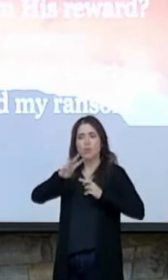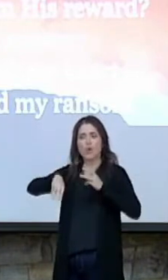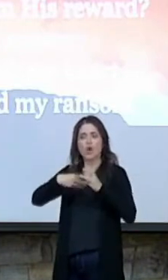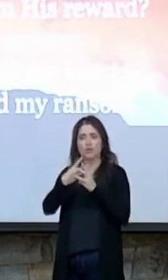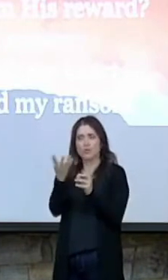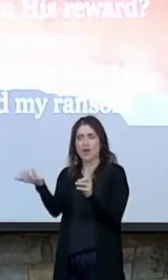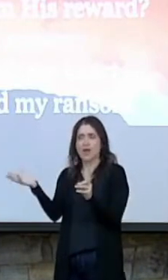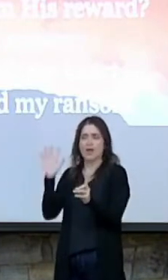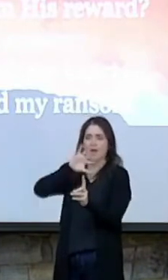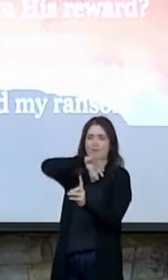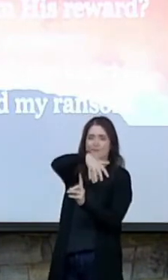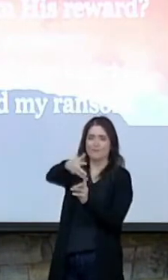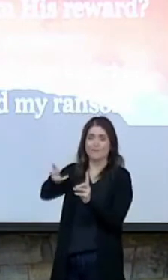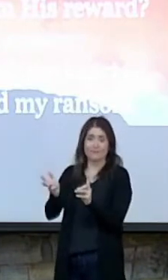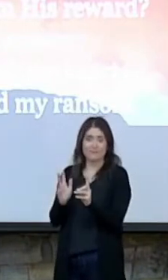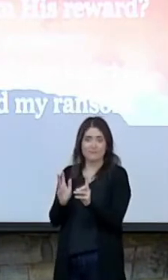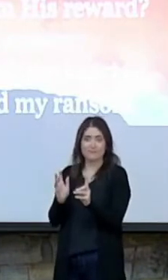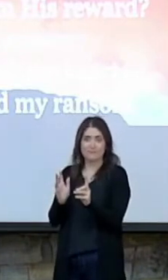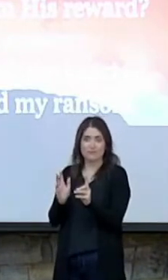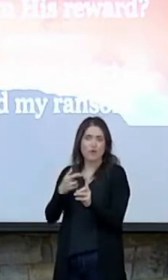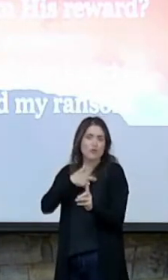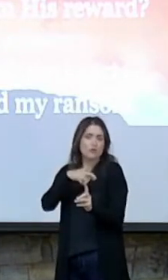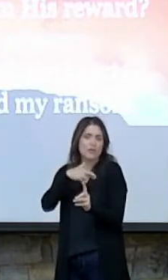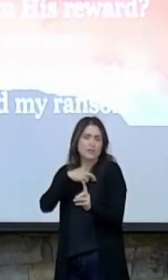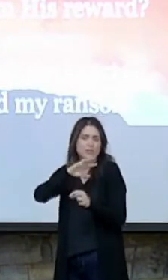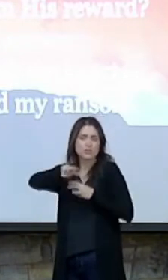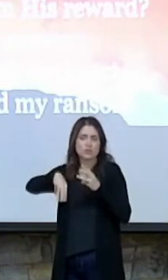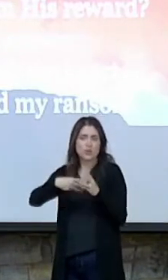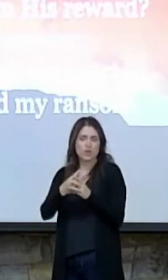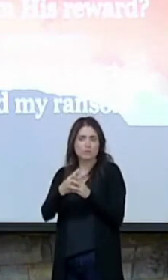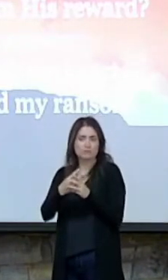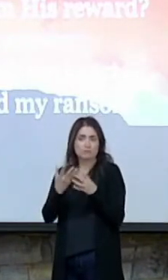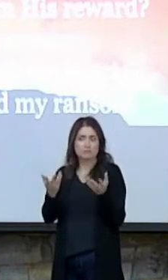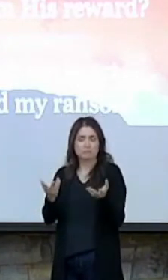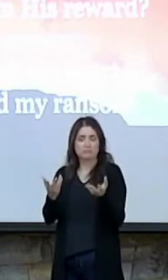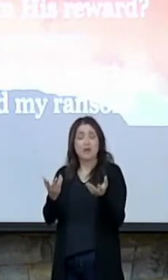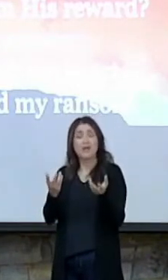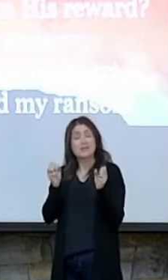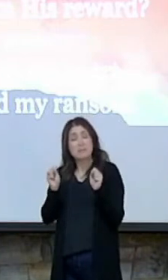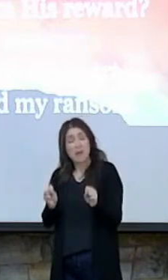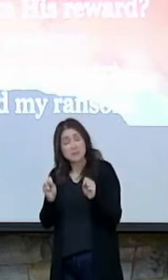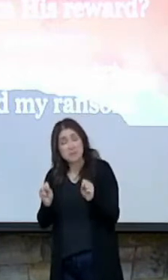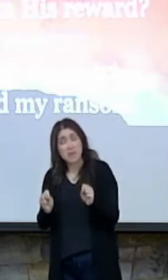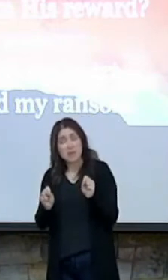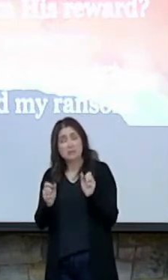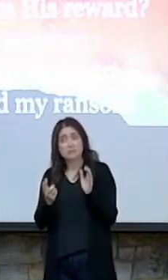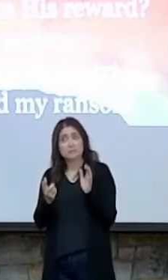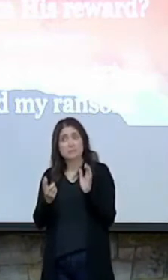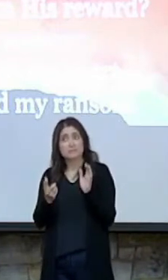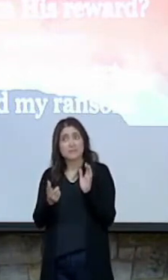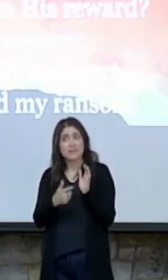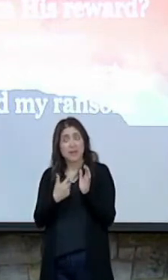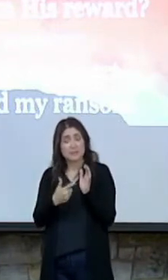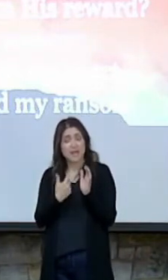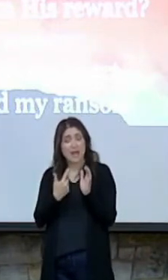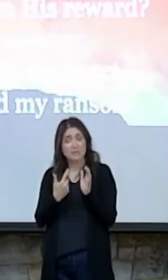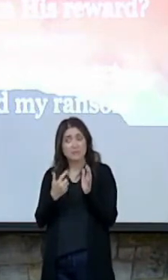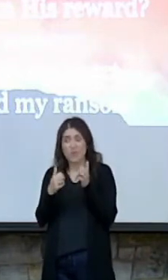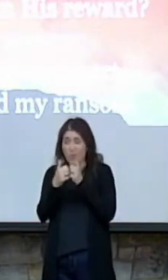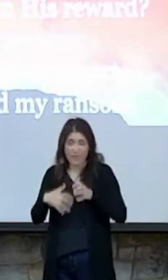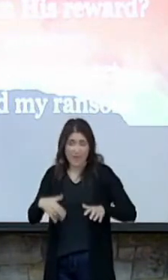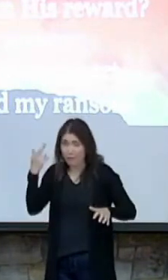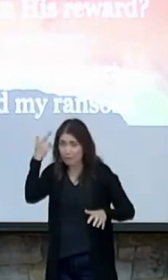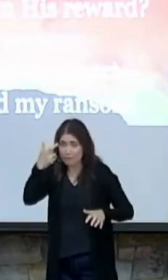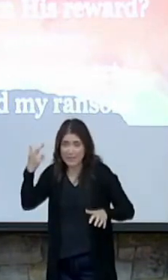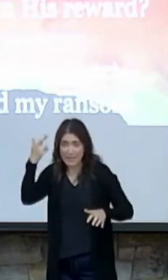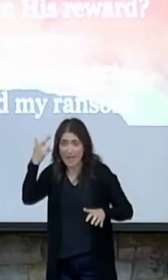How about the rest of the religious world? Is it possible sometimes, maybe without even realizing